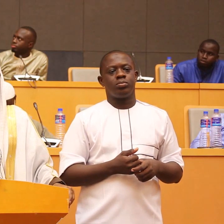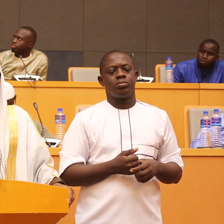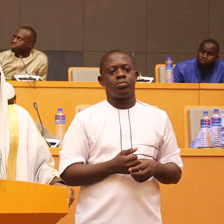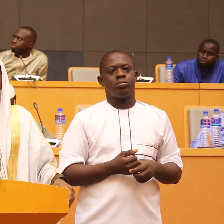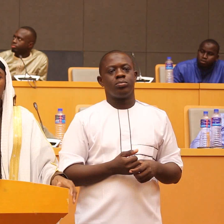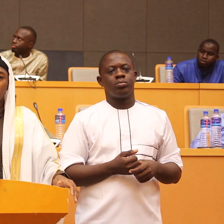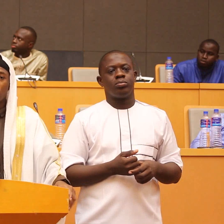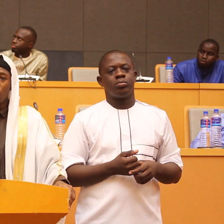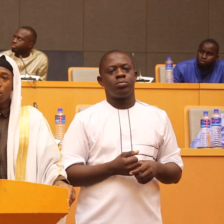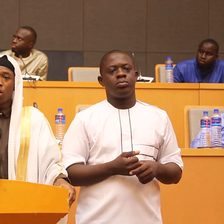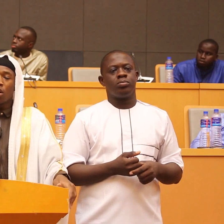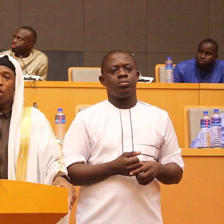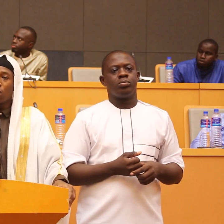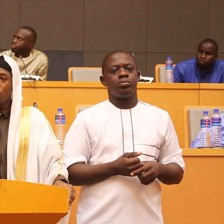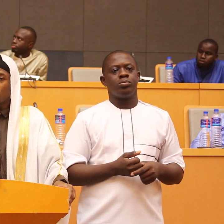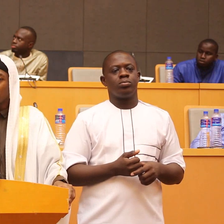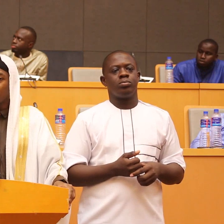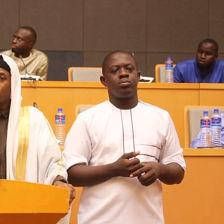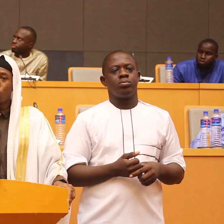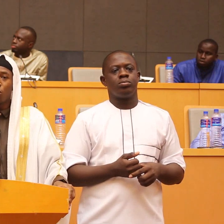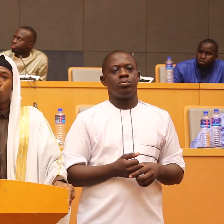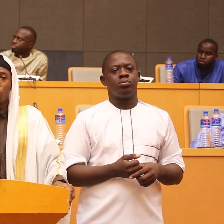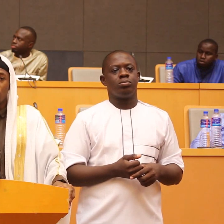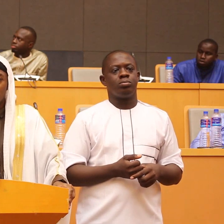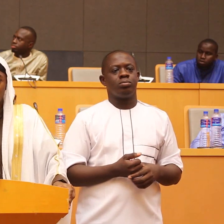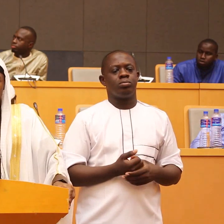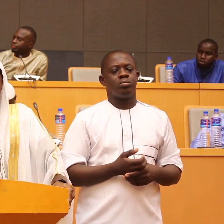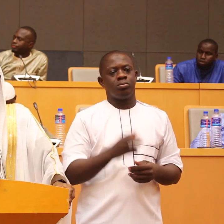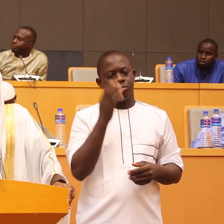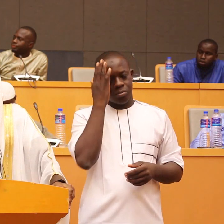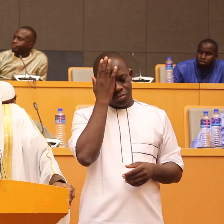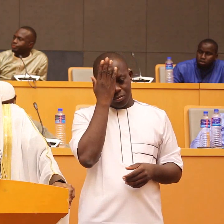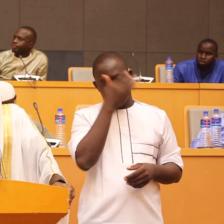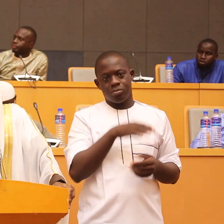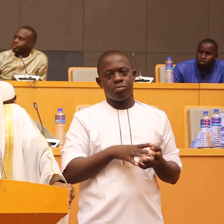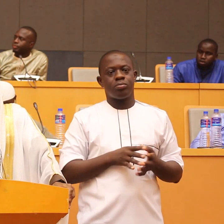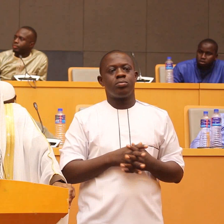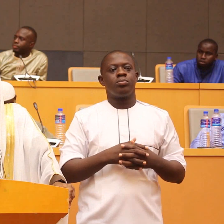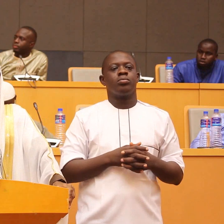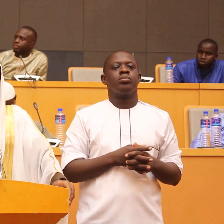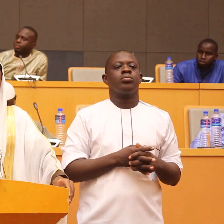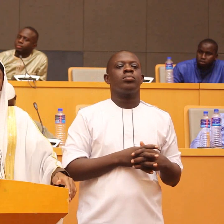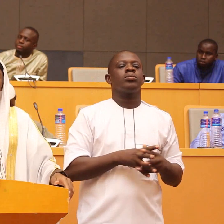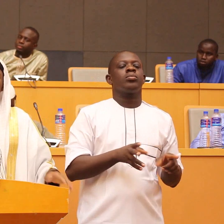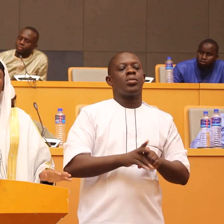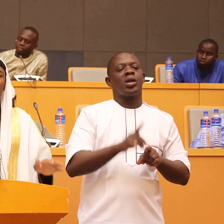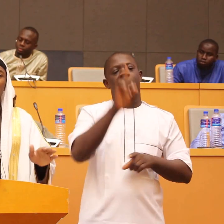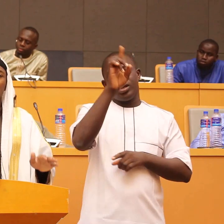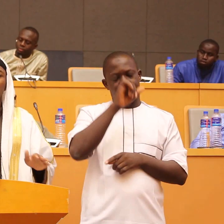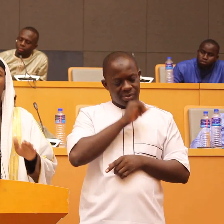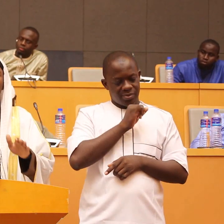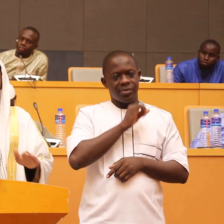ilayhim in allah yuhib bul muqasit in allah is saying